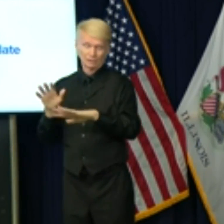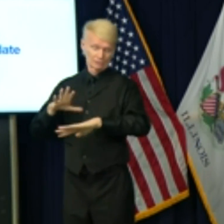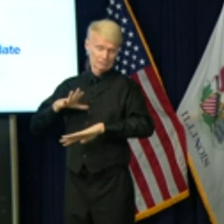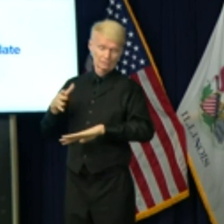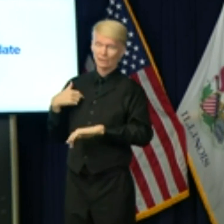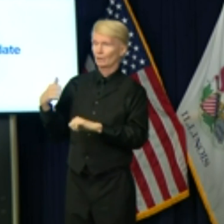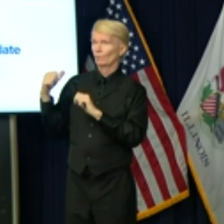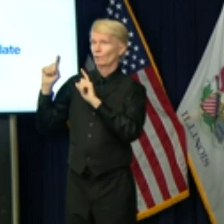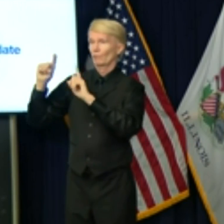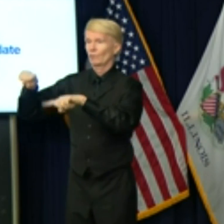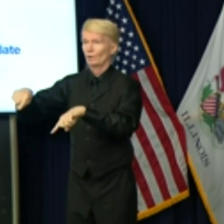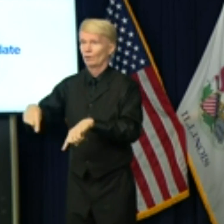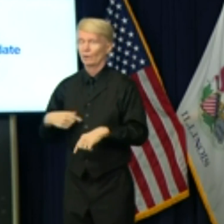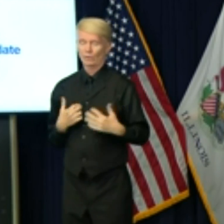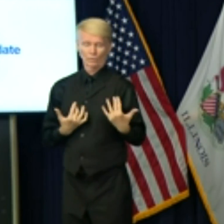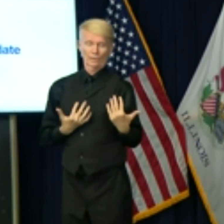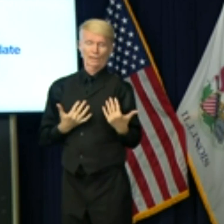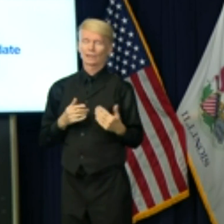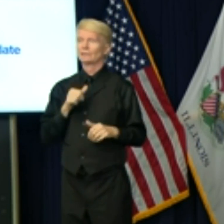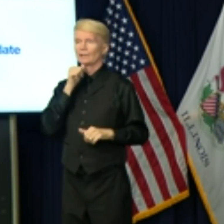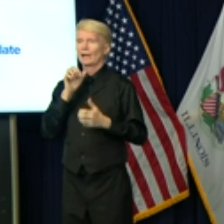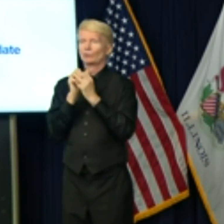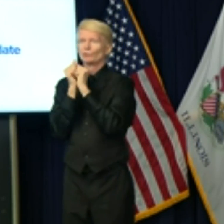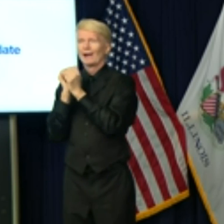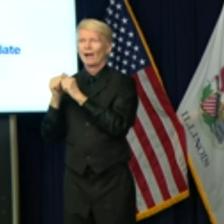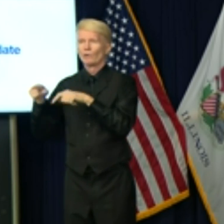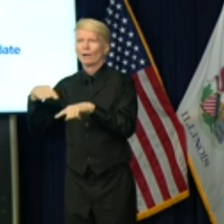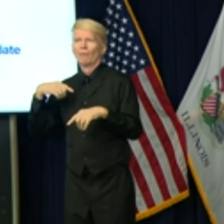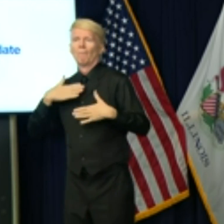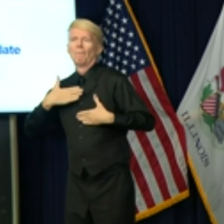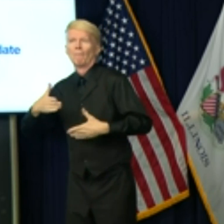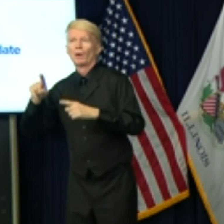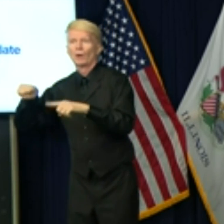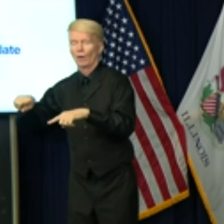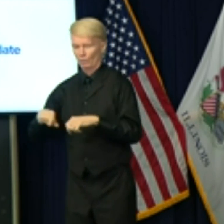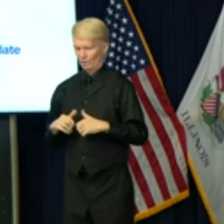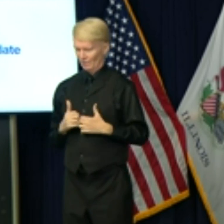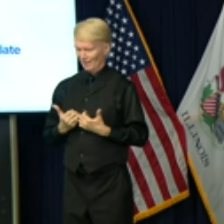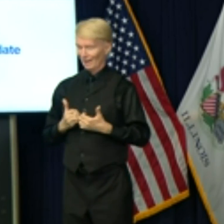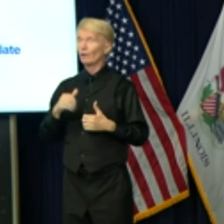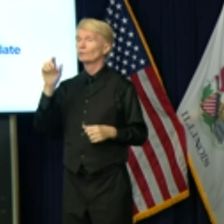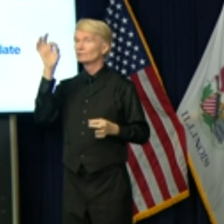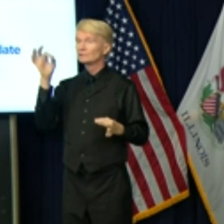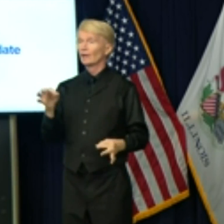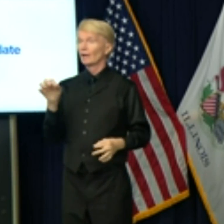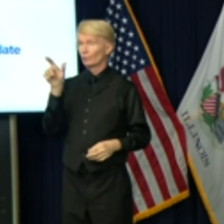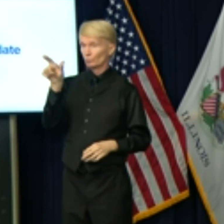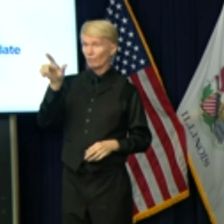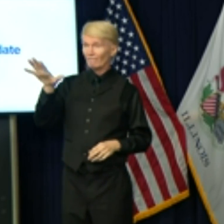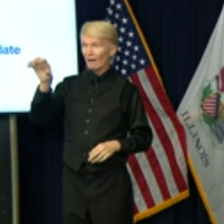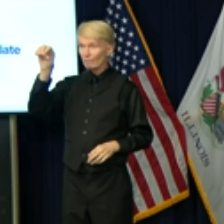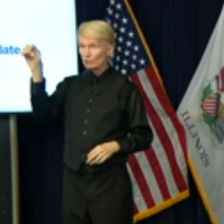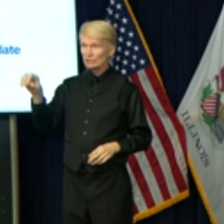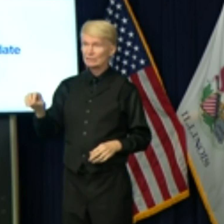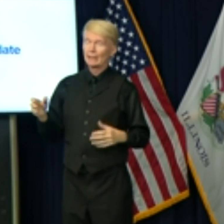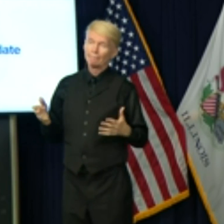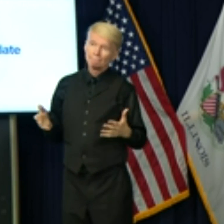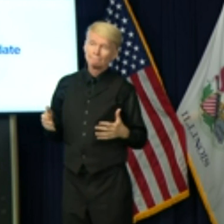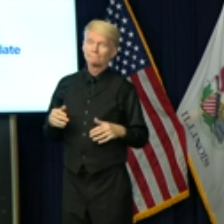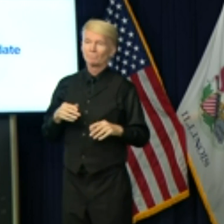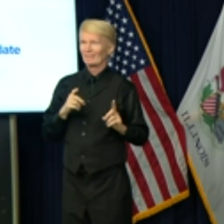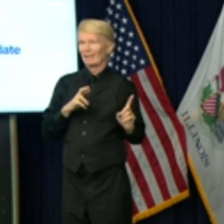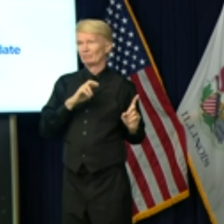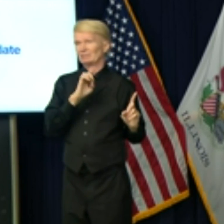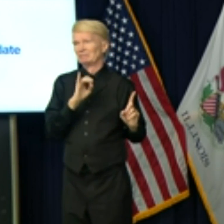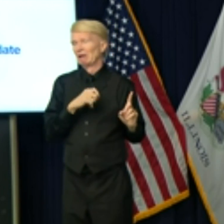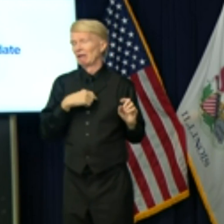when you think it's going to be crowded. So that's one thing. And how did 25 percent get decided upon? I mean, I'll just I don't think I need Dr. Ezekie